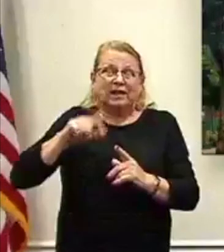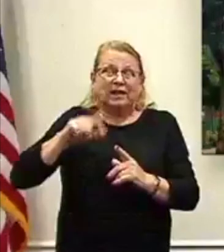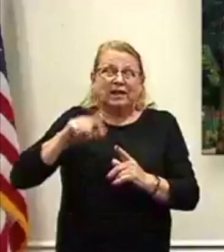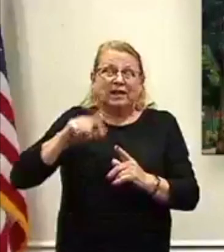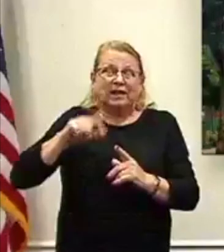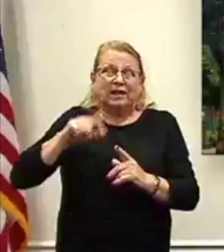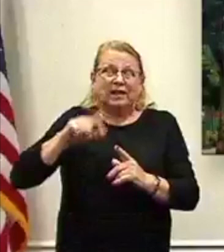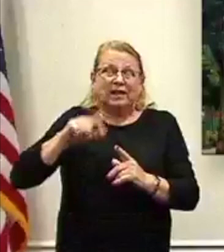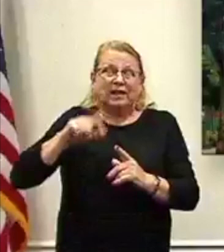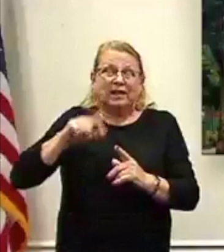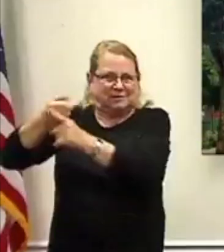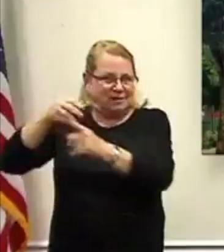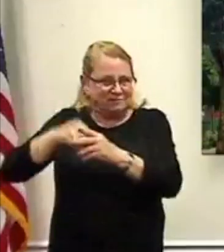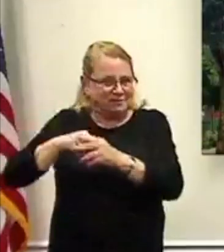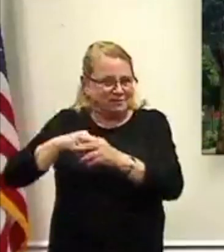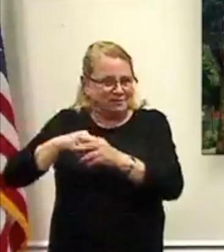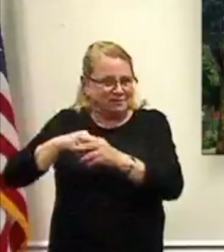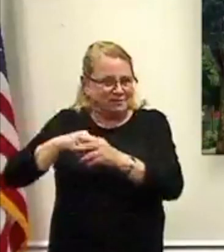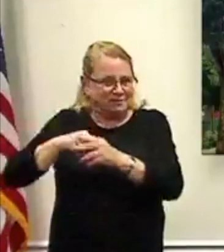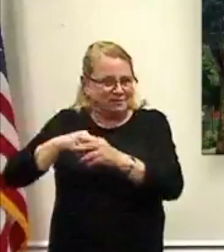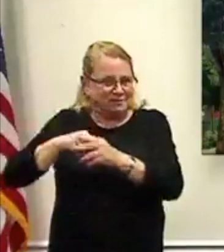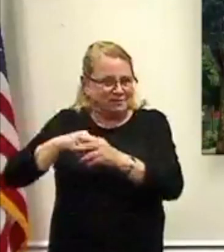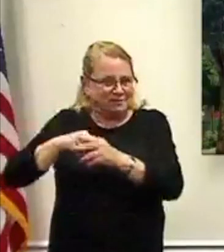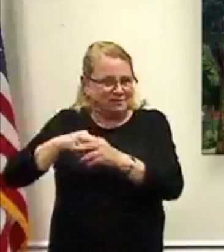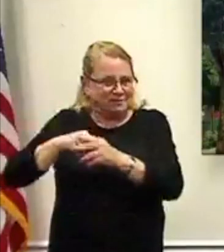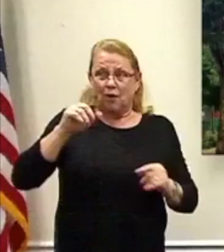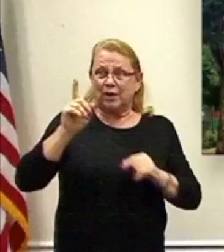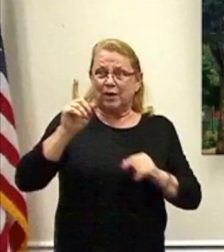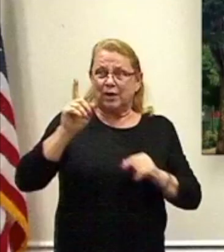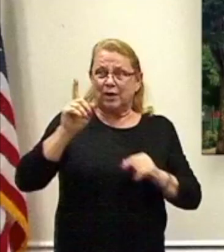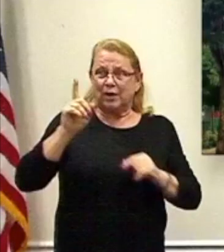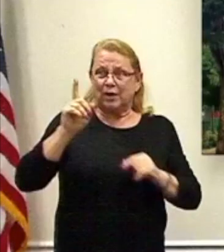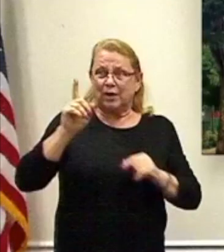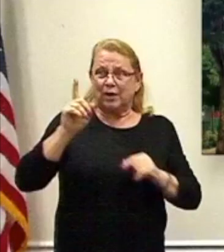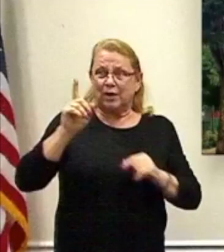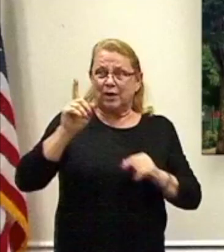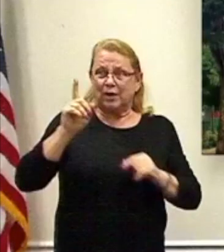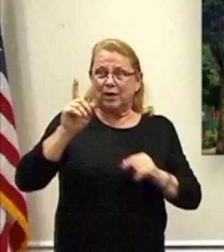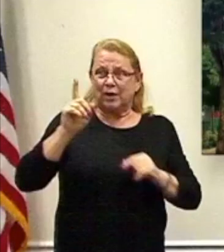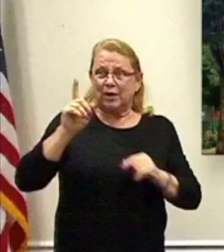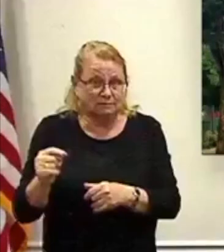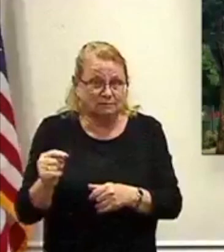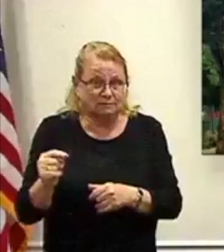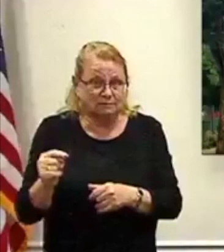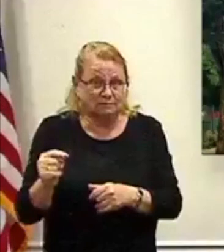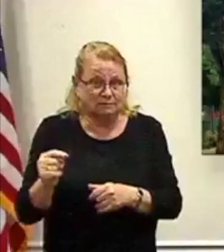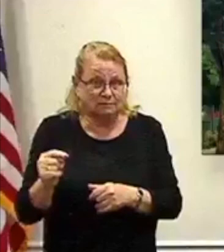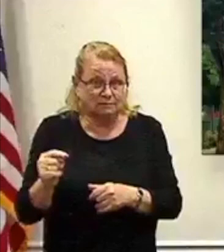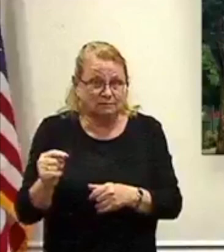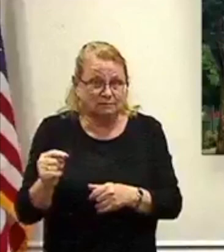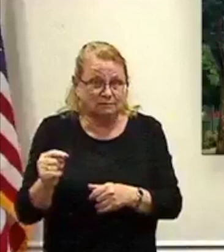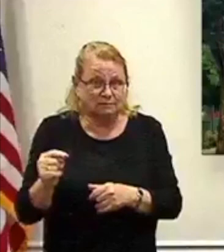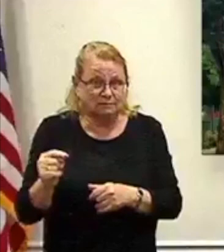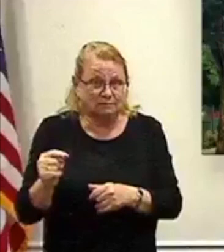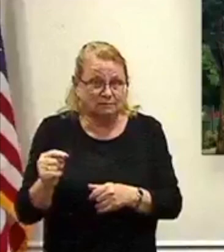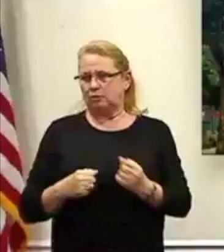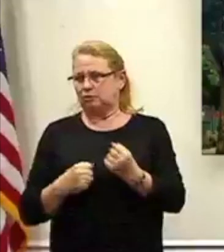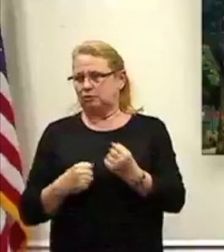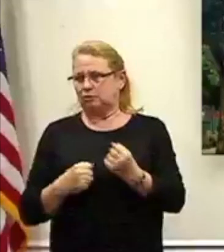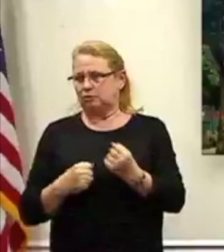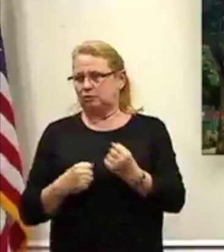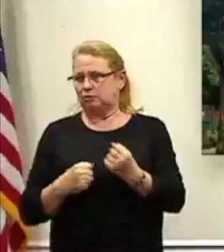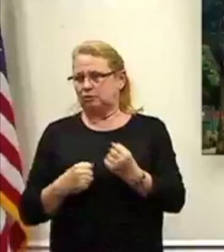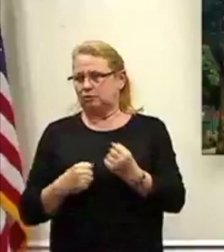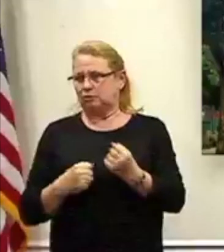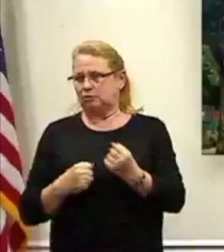just walk in and do is support departments